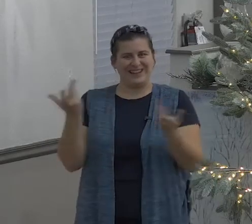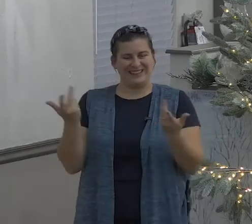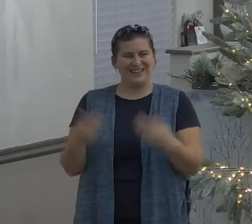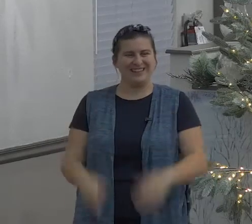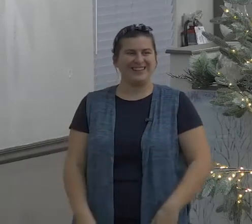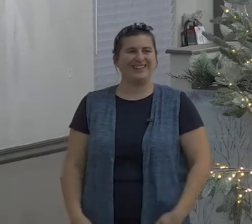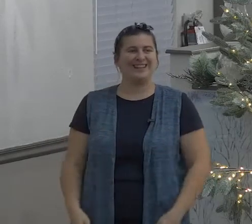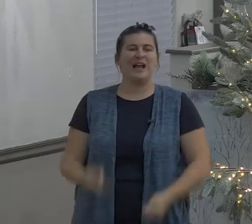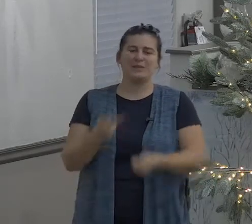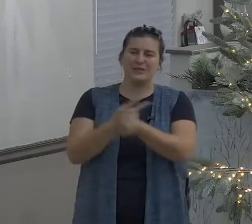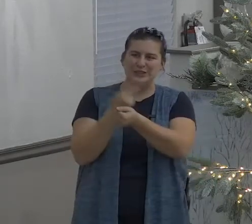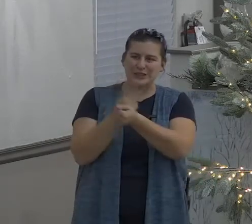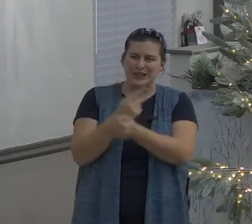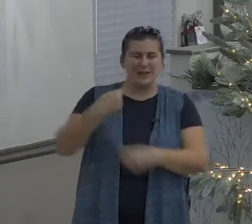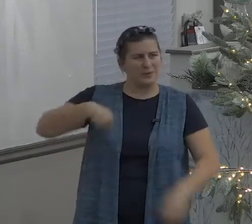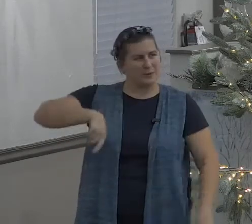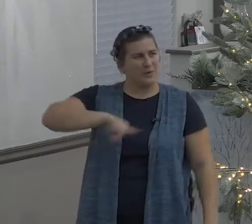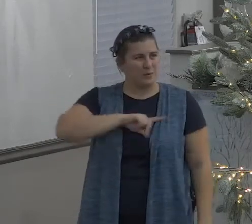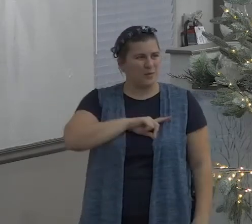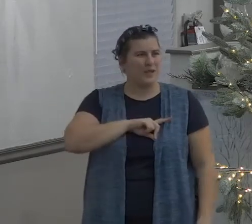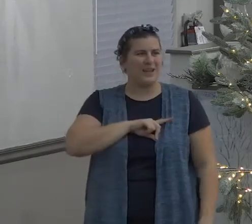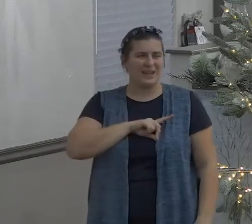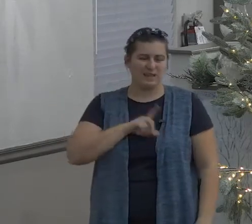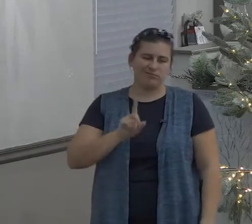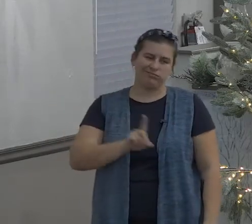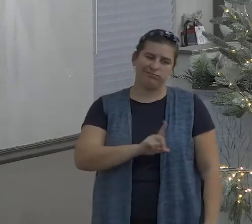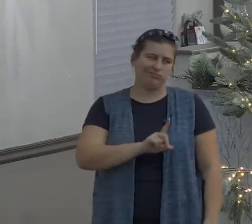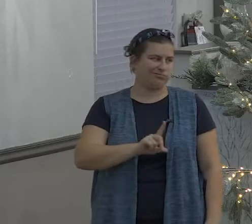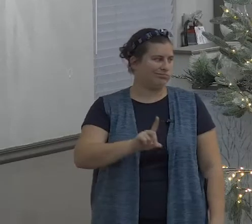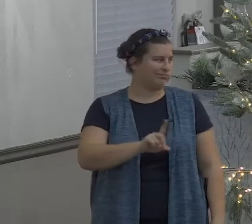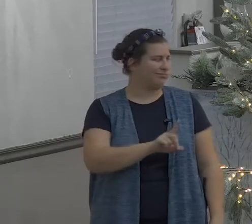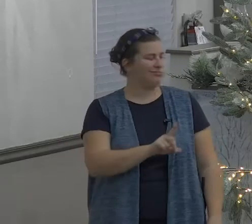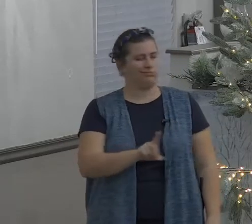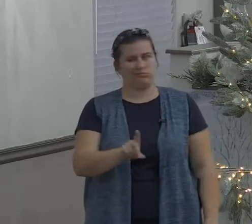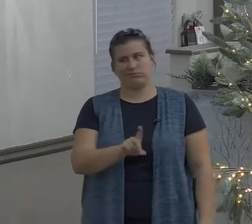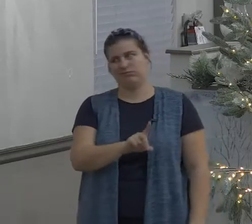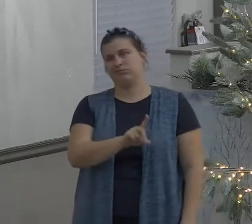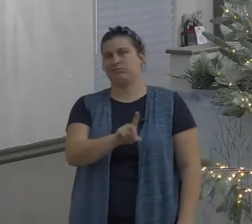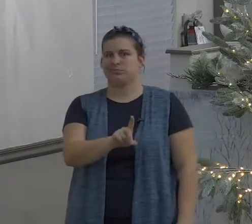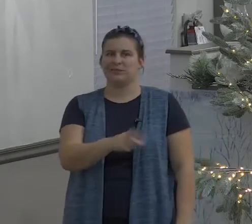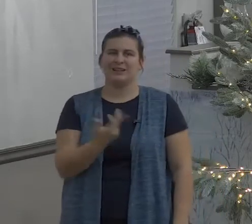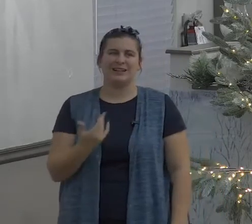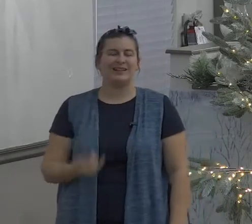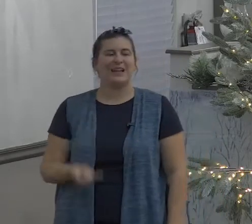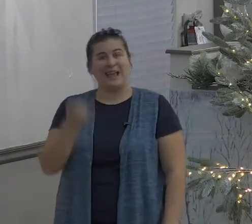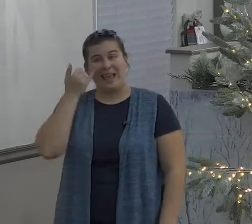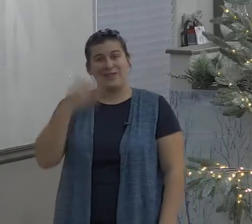how many how many can't wait for the new body the new and improved version